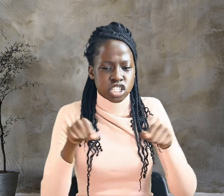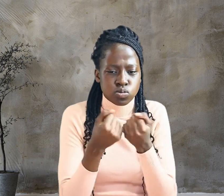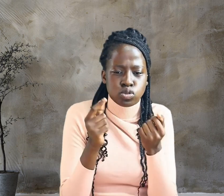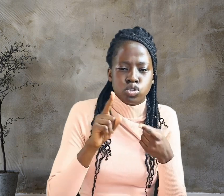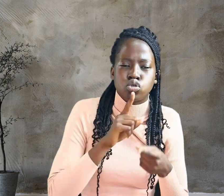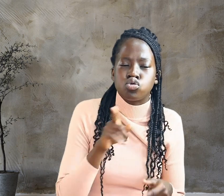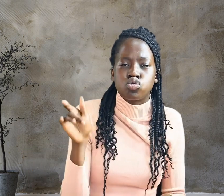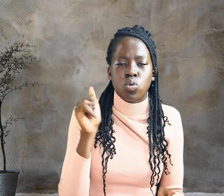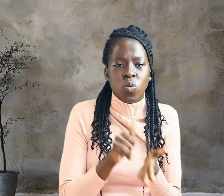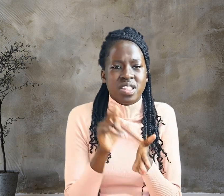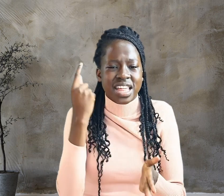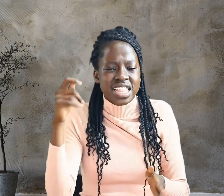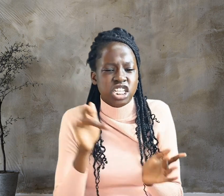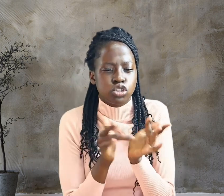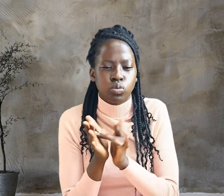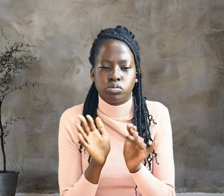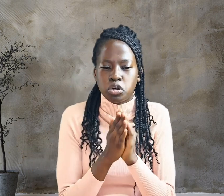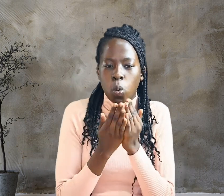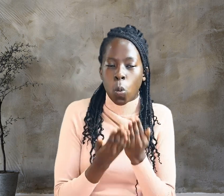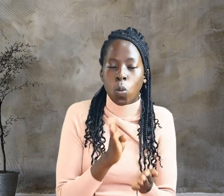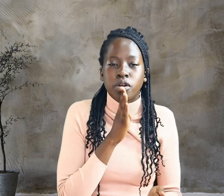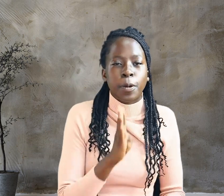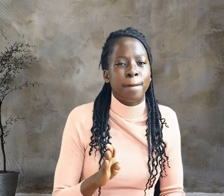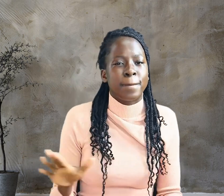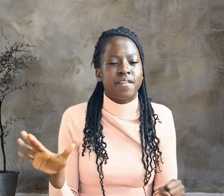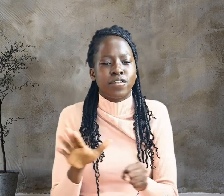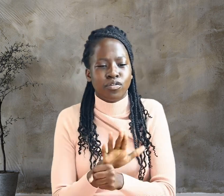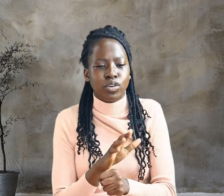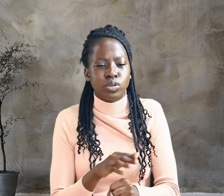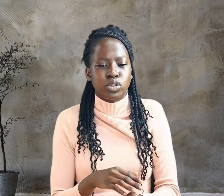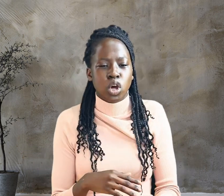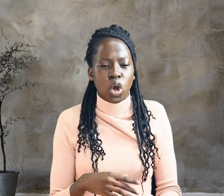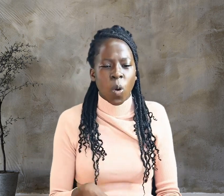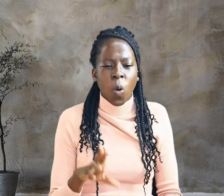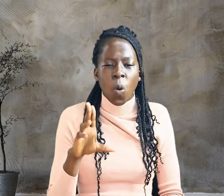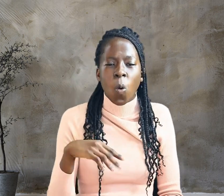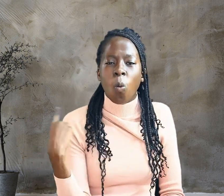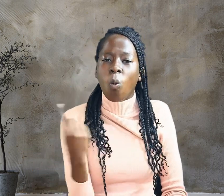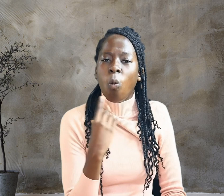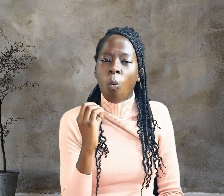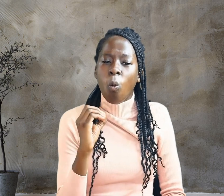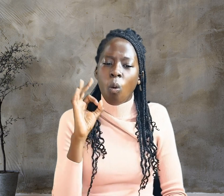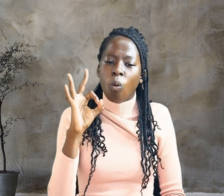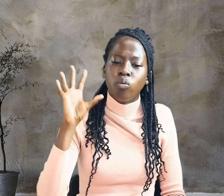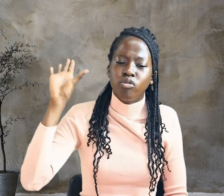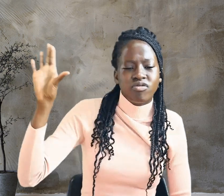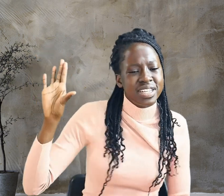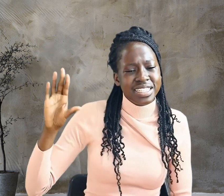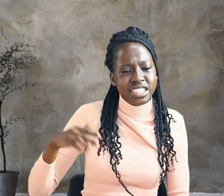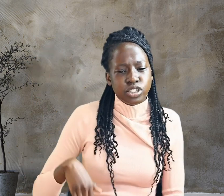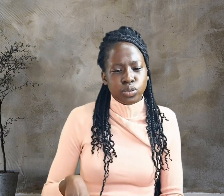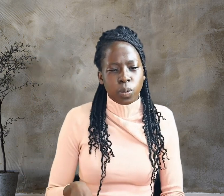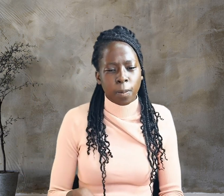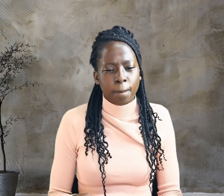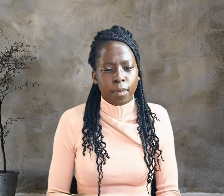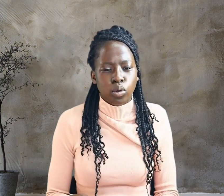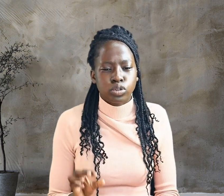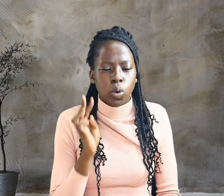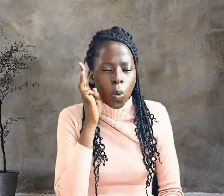not one of his bones will be broken, and as another